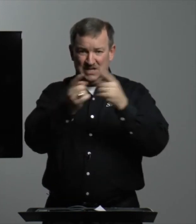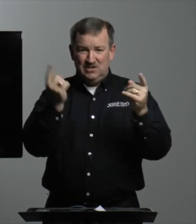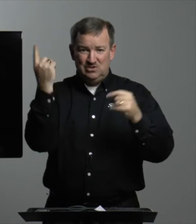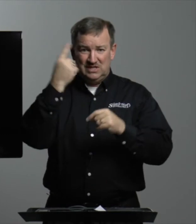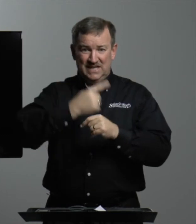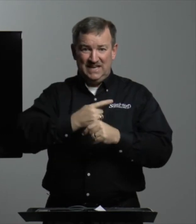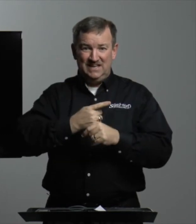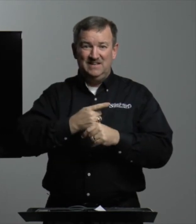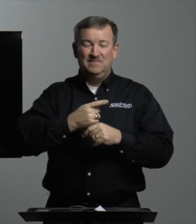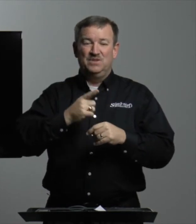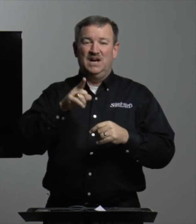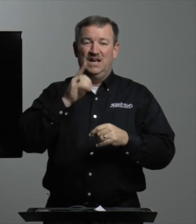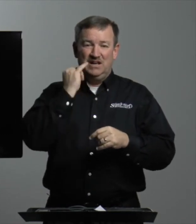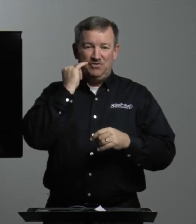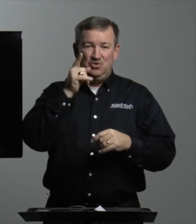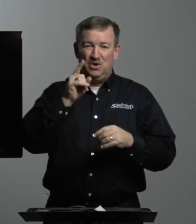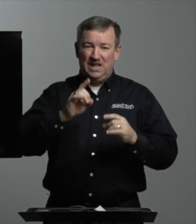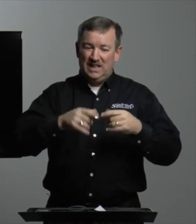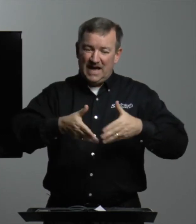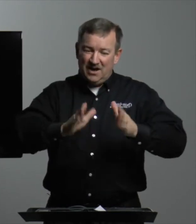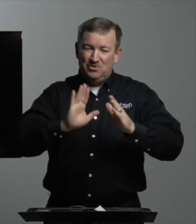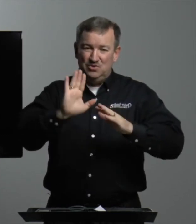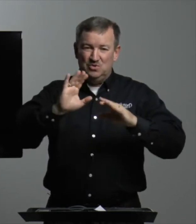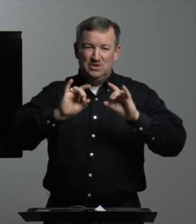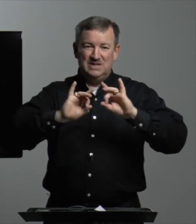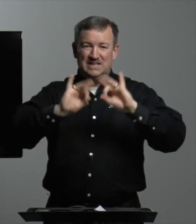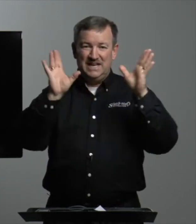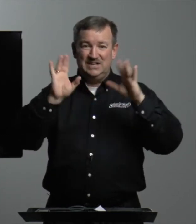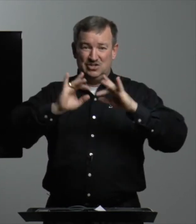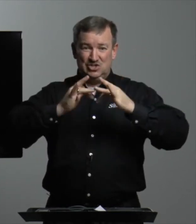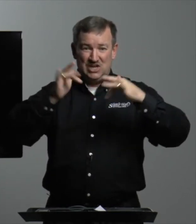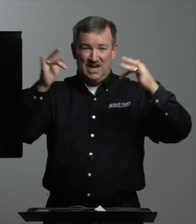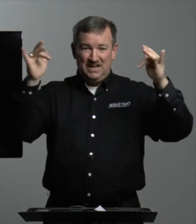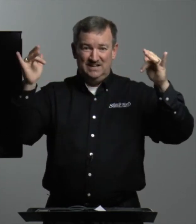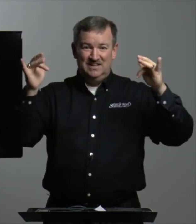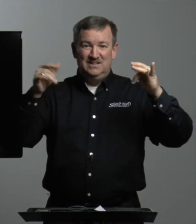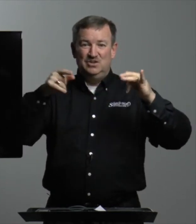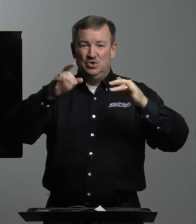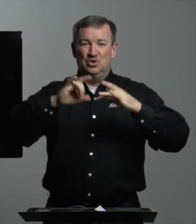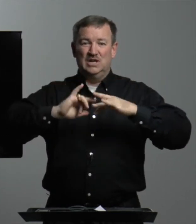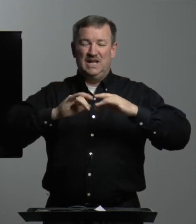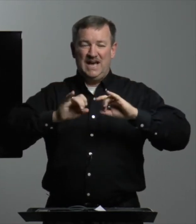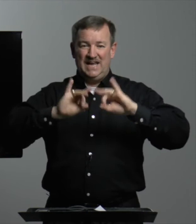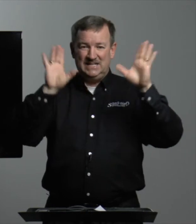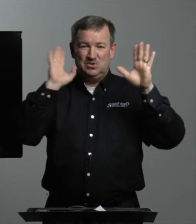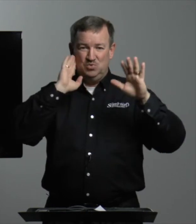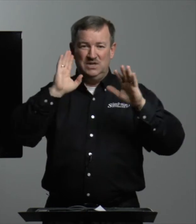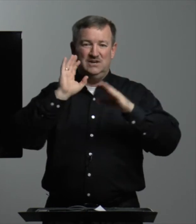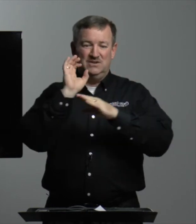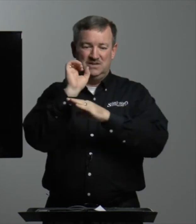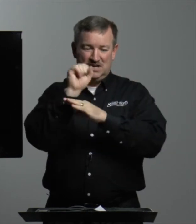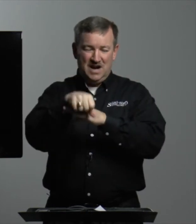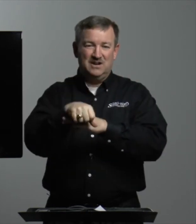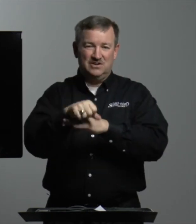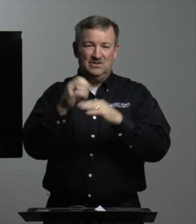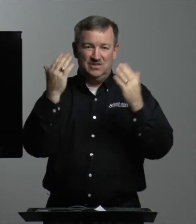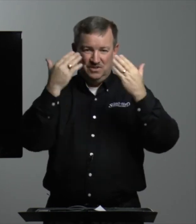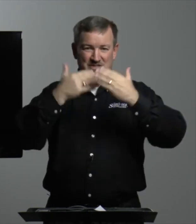to tell you today, if you allow your light to shine, your light will conquer the